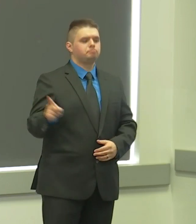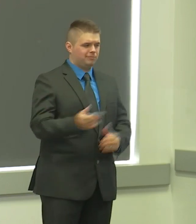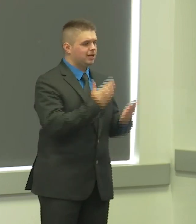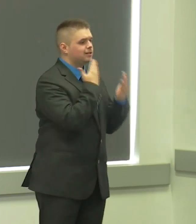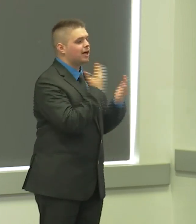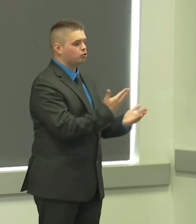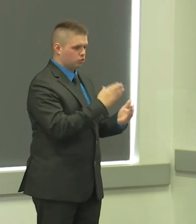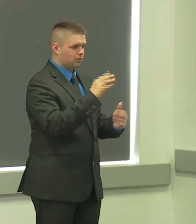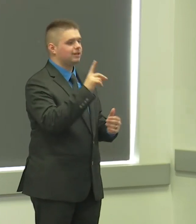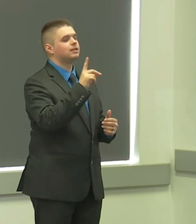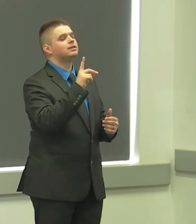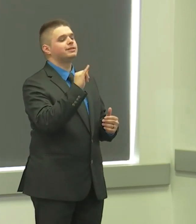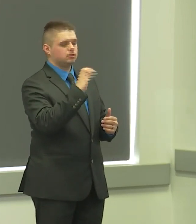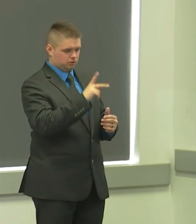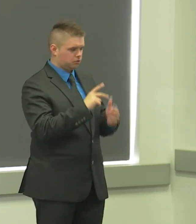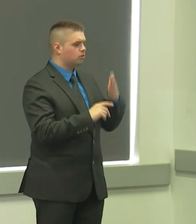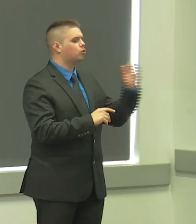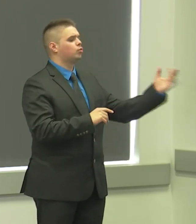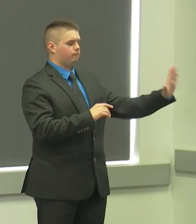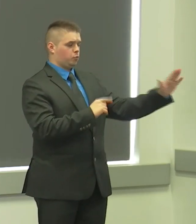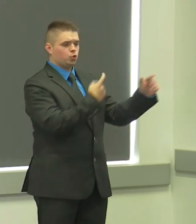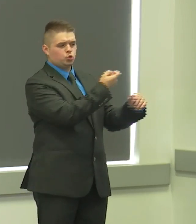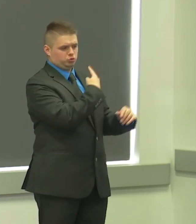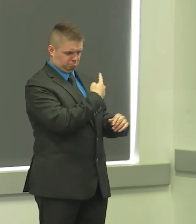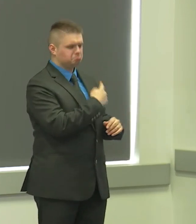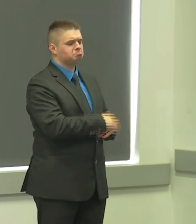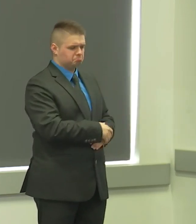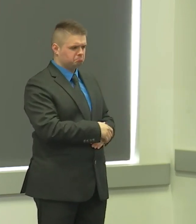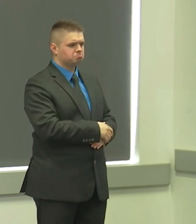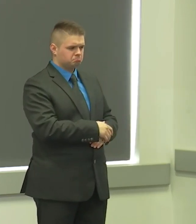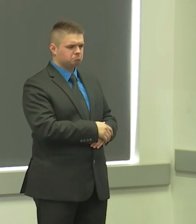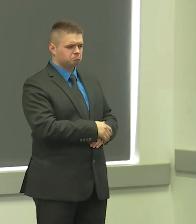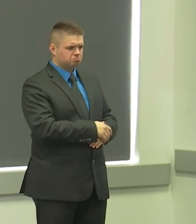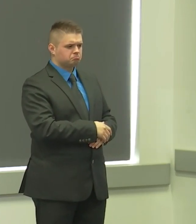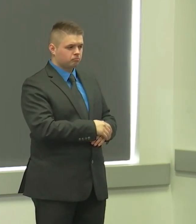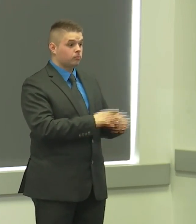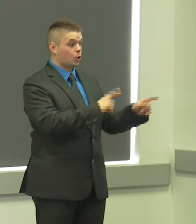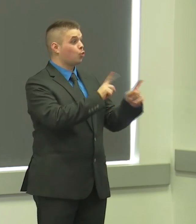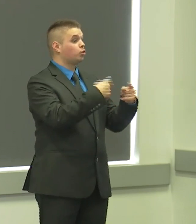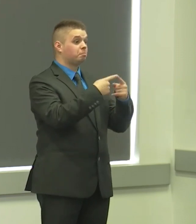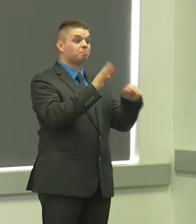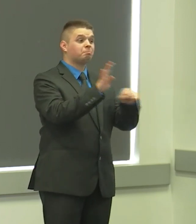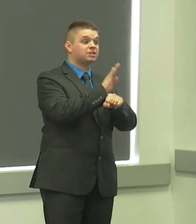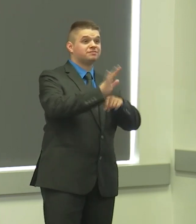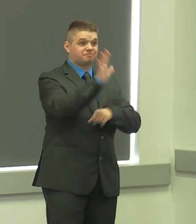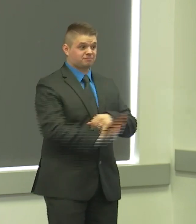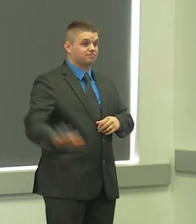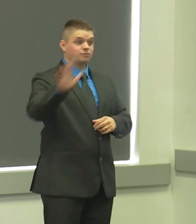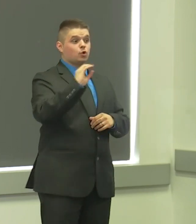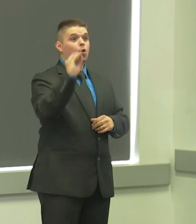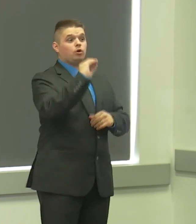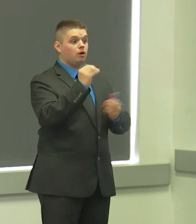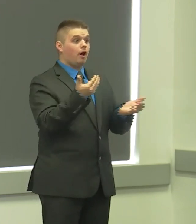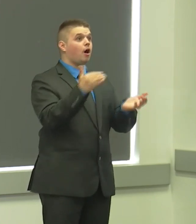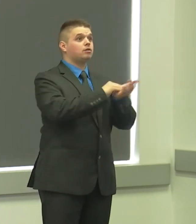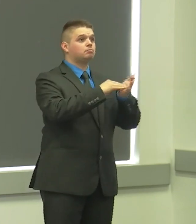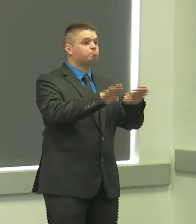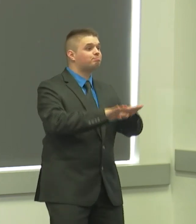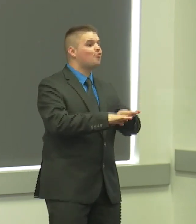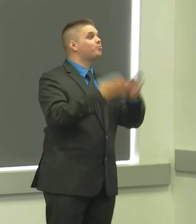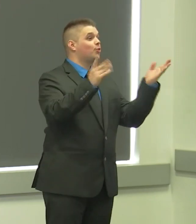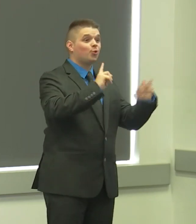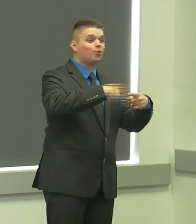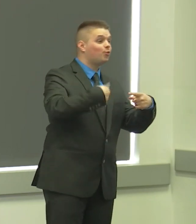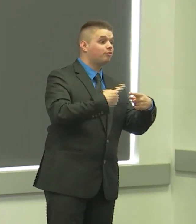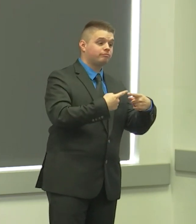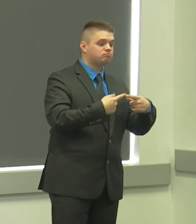I think your question goes to when will our businesses across the state reopen? And the best